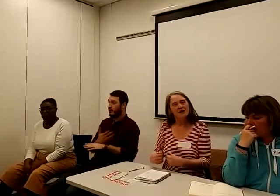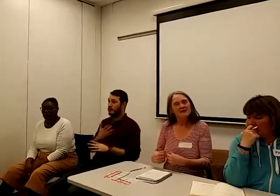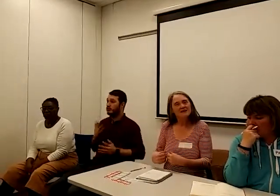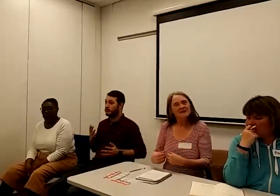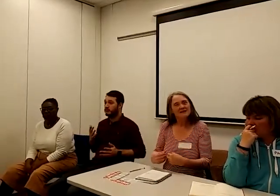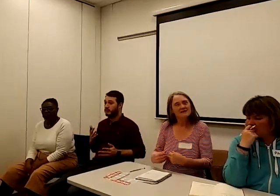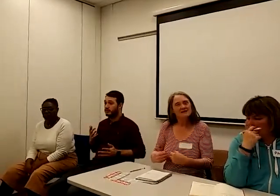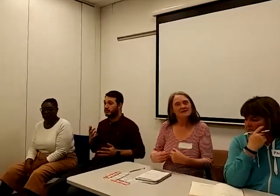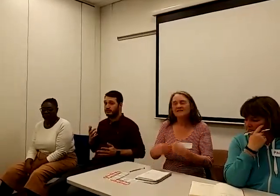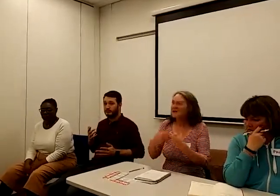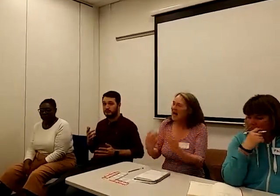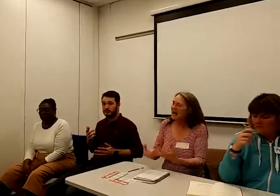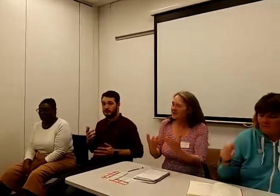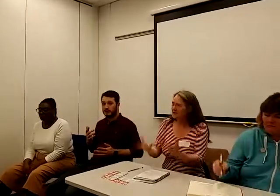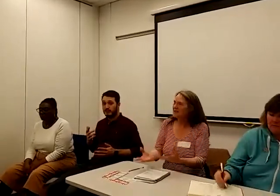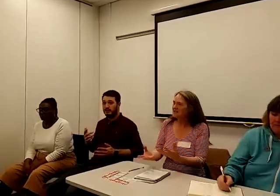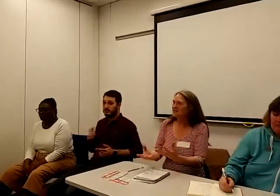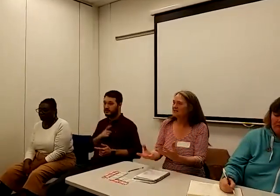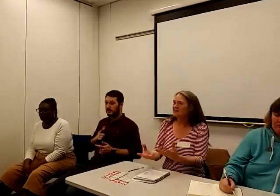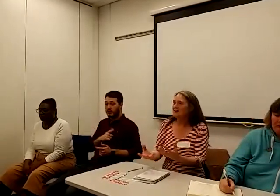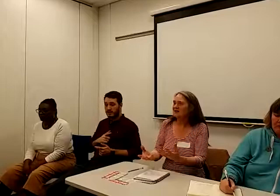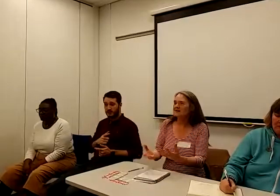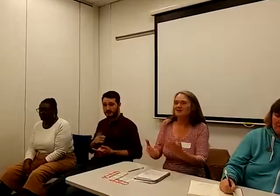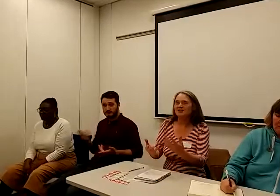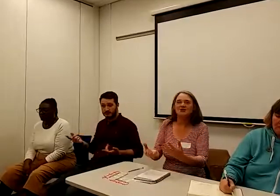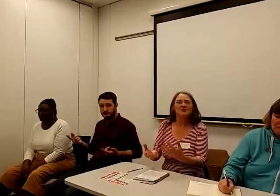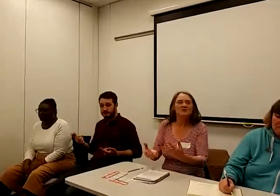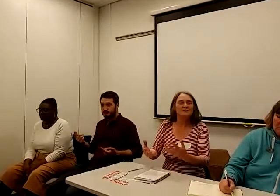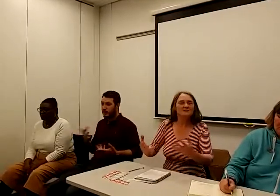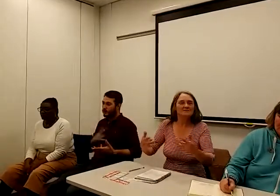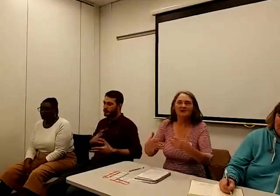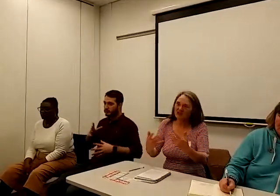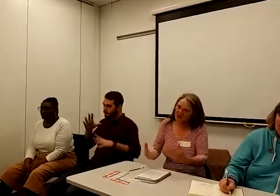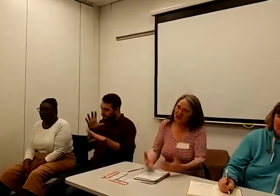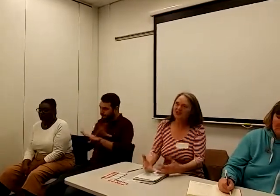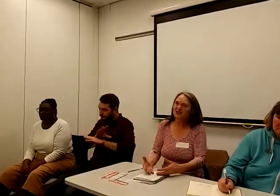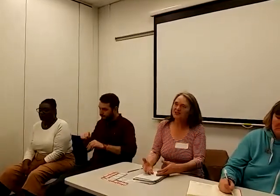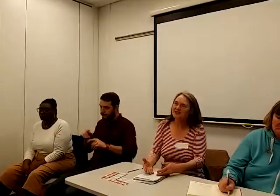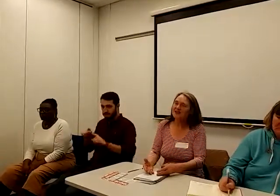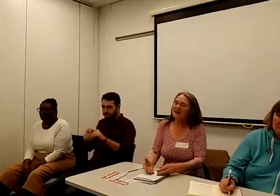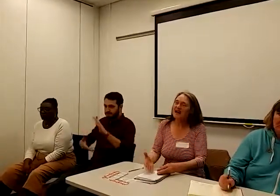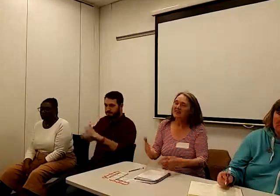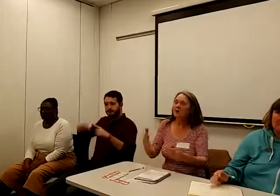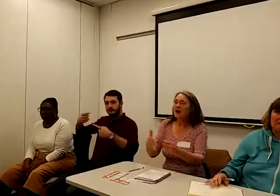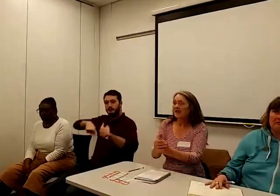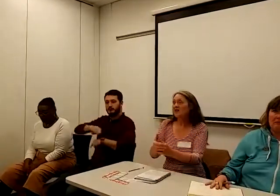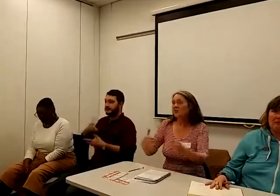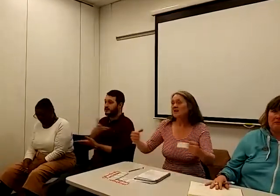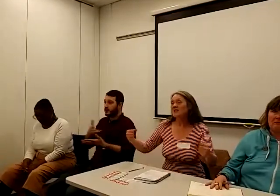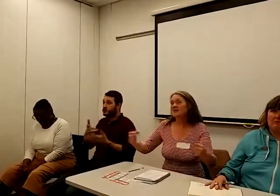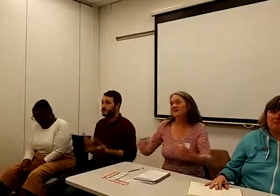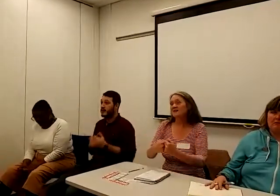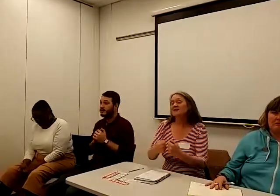partly to add this to the discussion as a way that we can